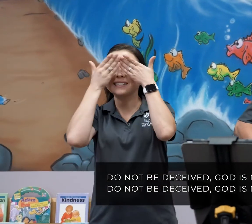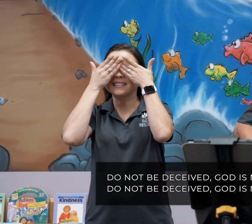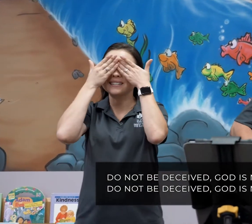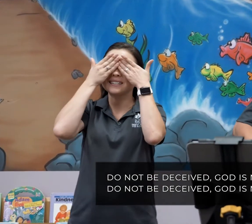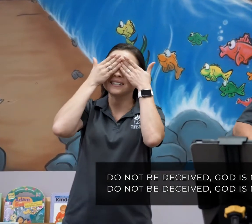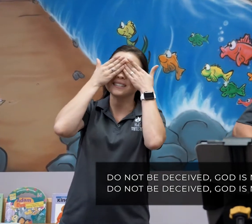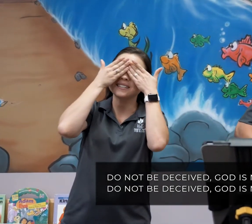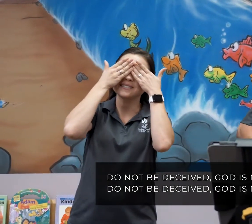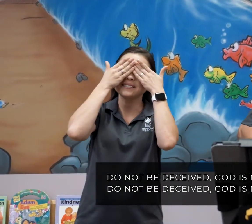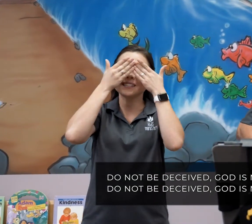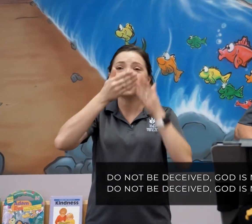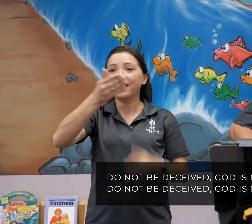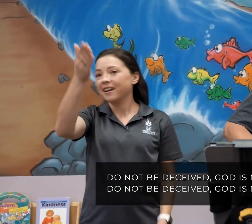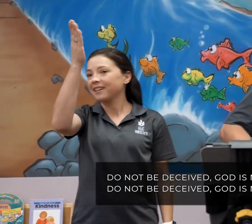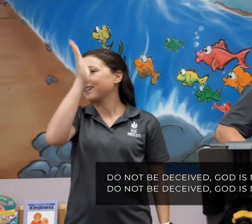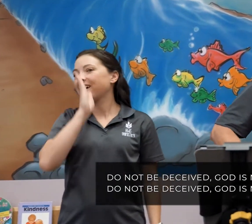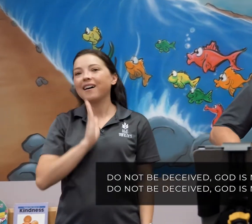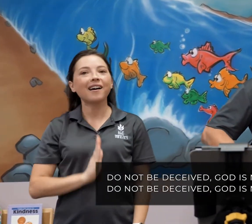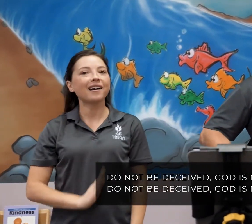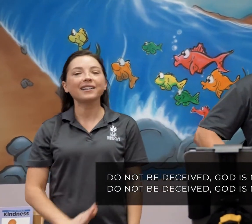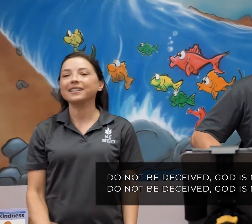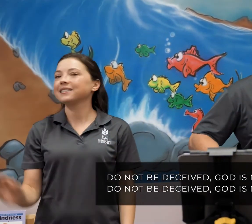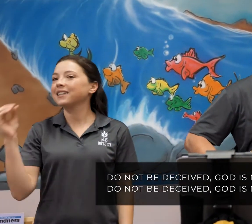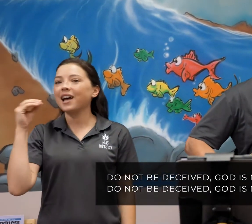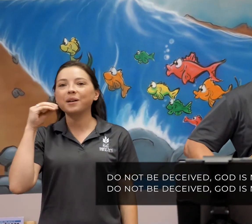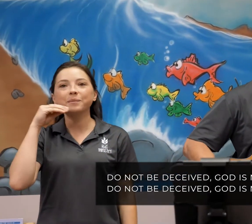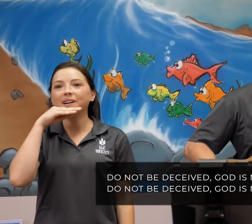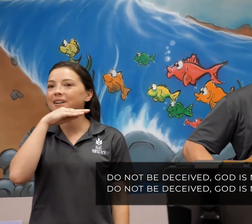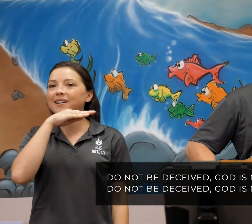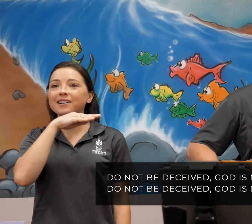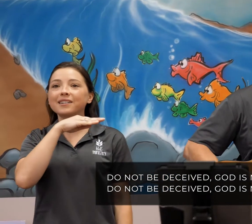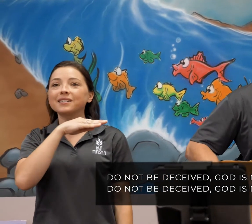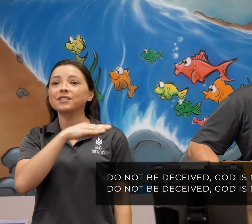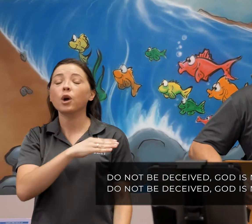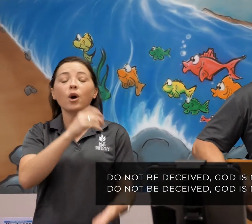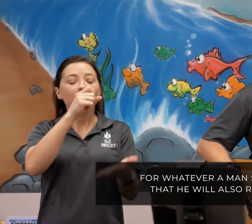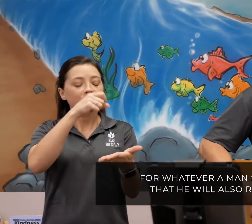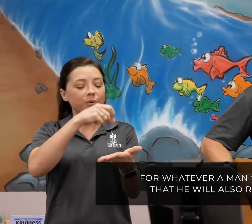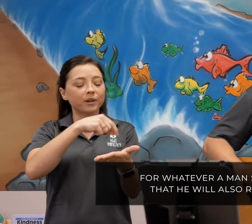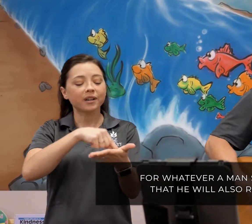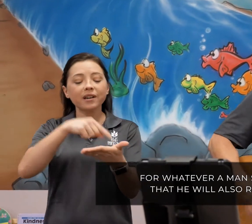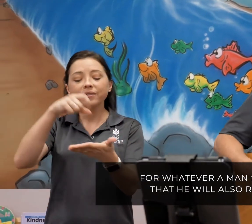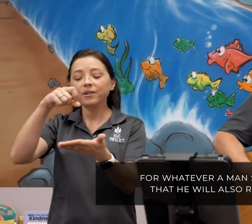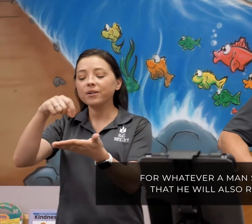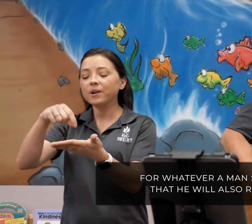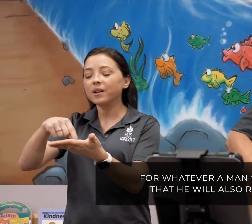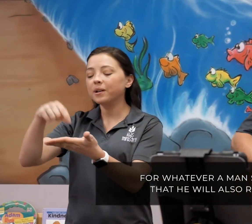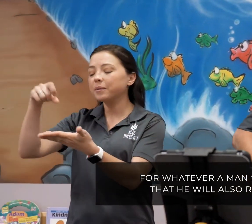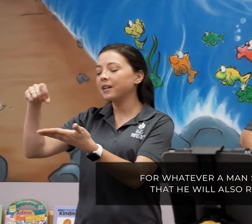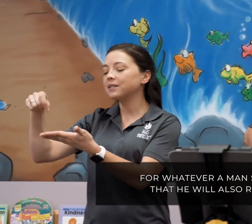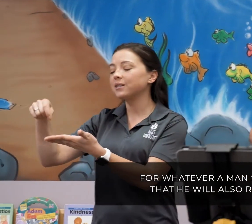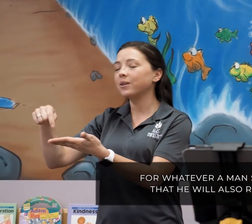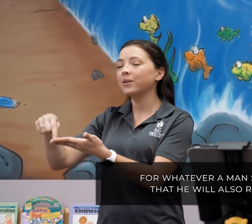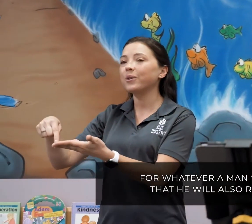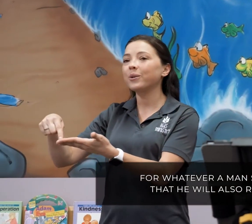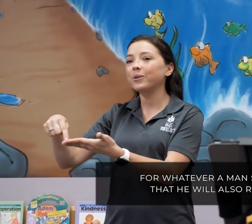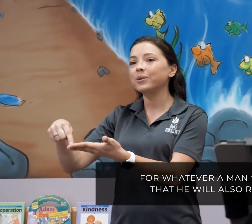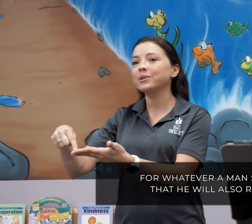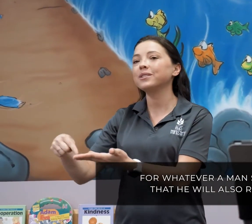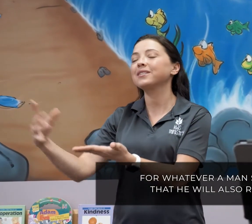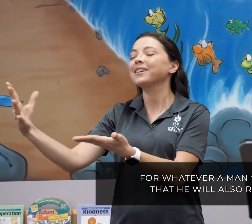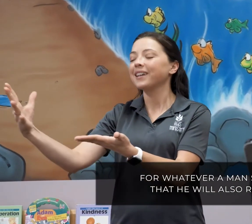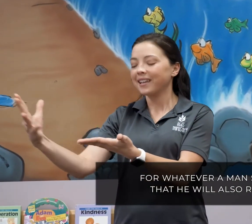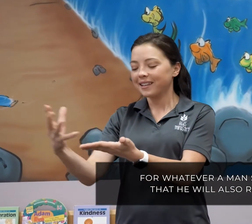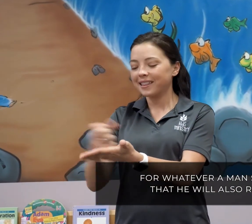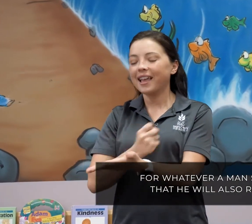deceived, God is not moth. For whatever our man sows,